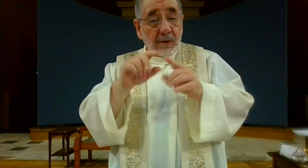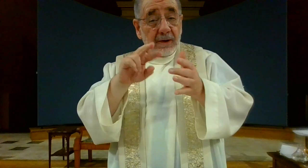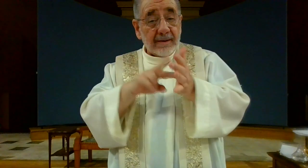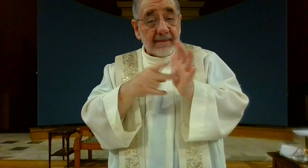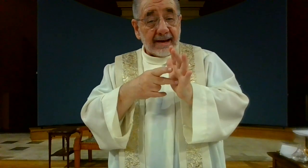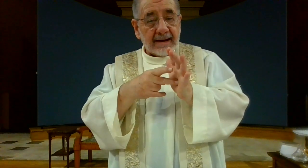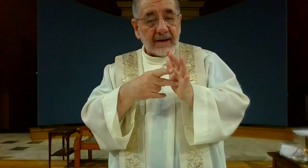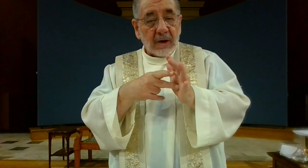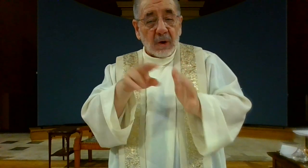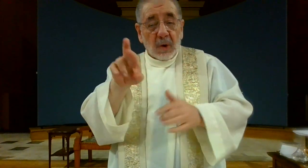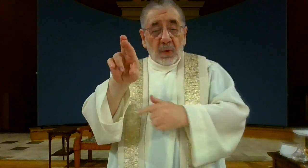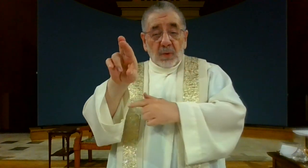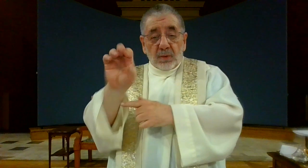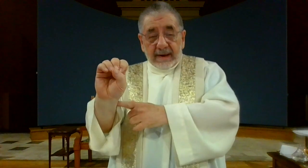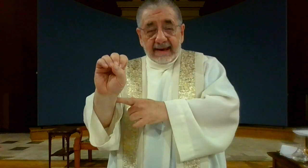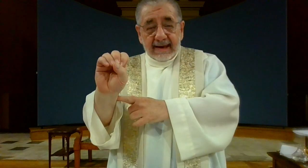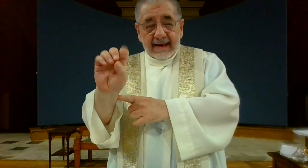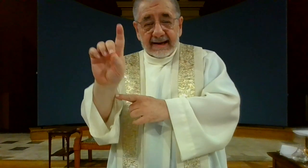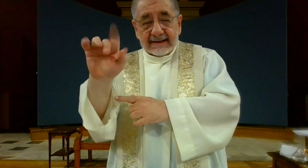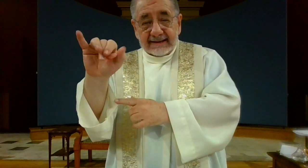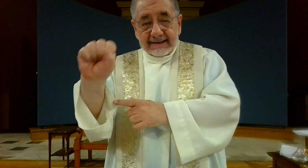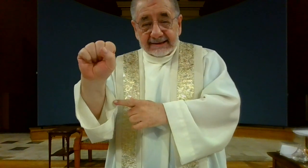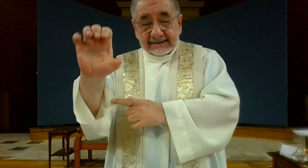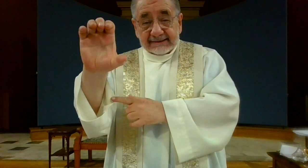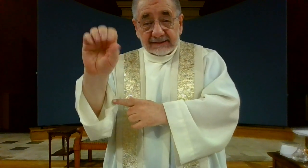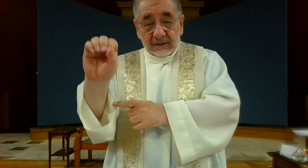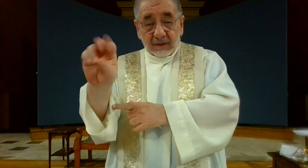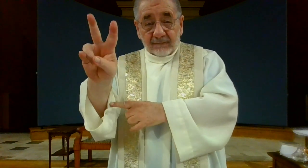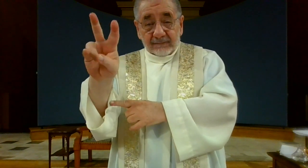This word means to rediscover